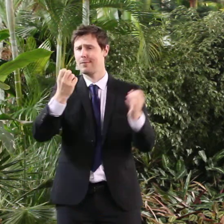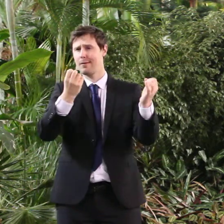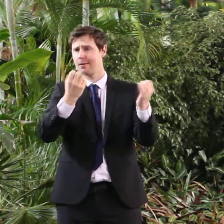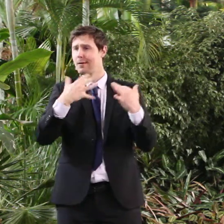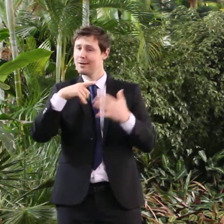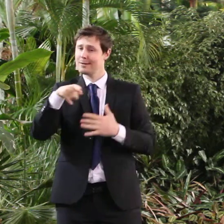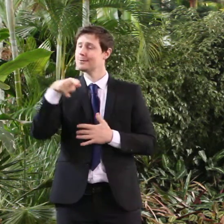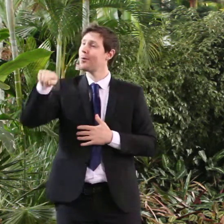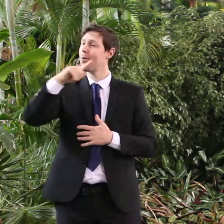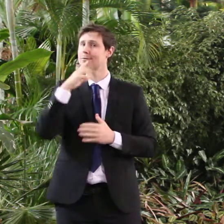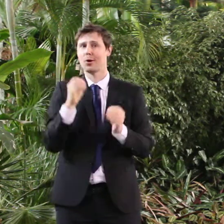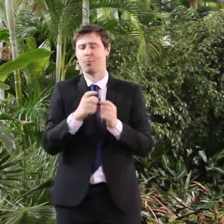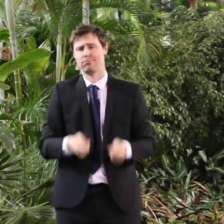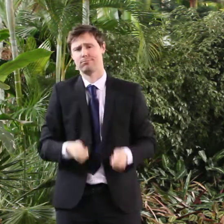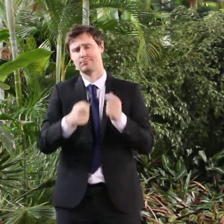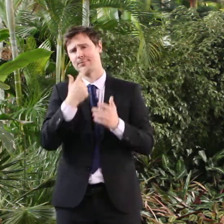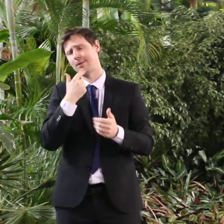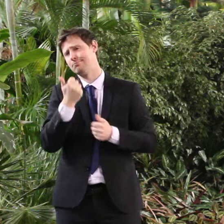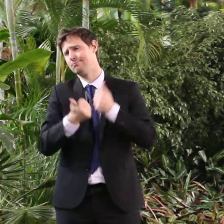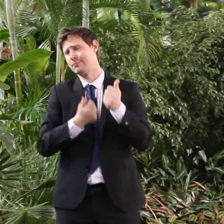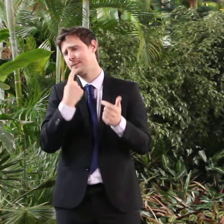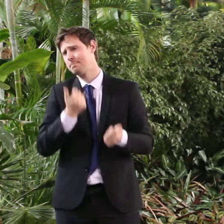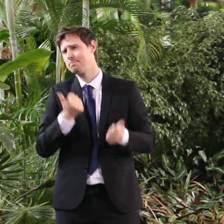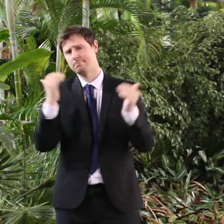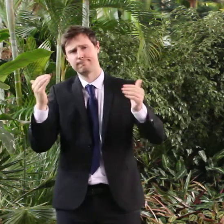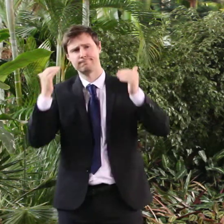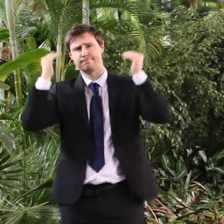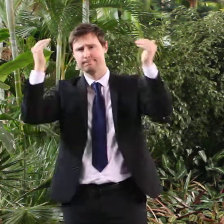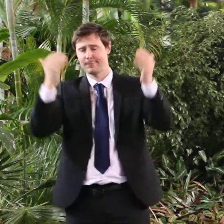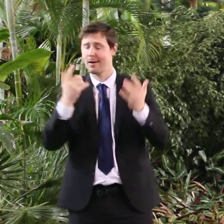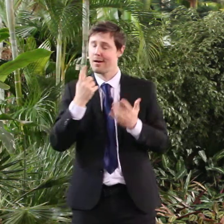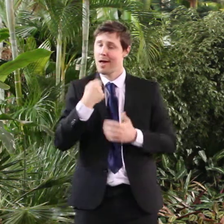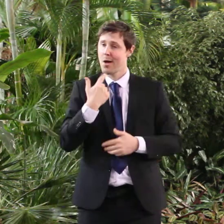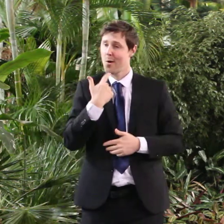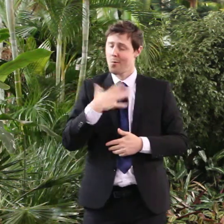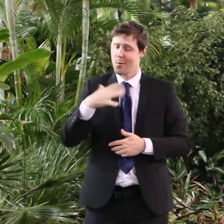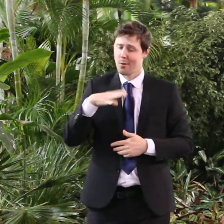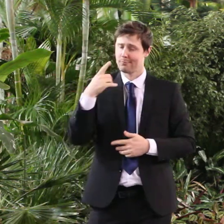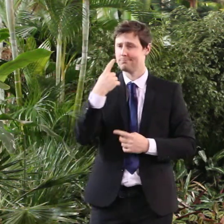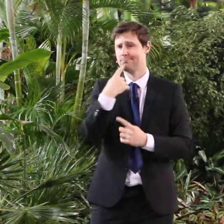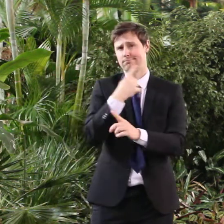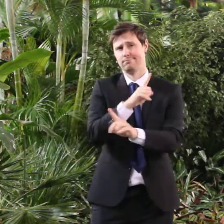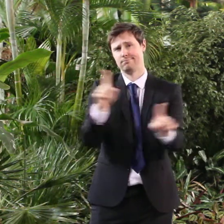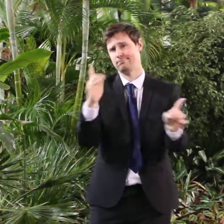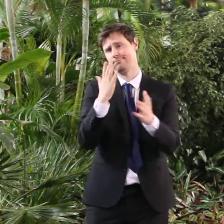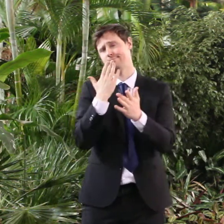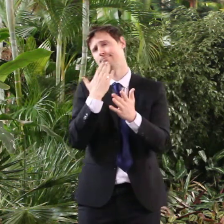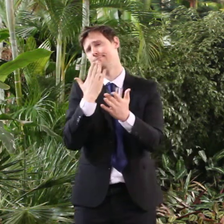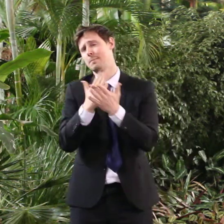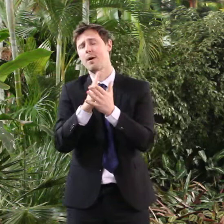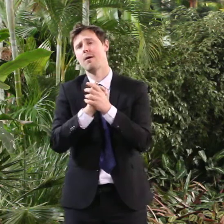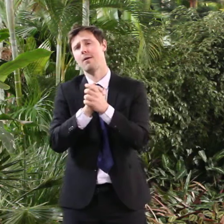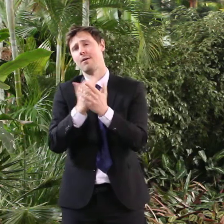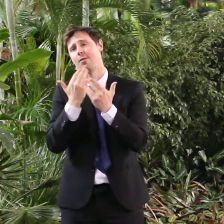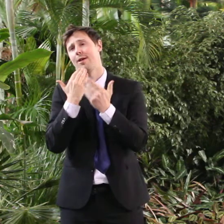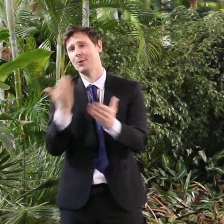city volunteers. So I want to thank you very much indeed for making the Games the success that